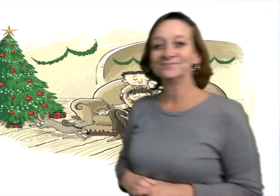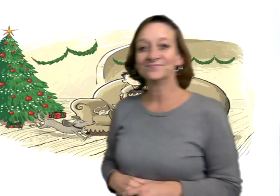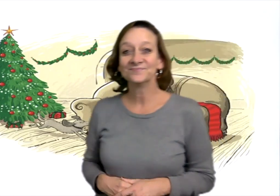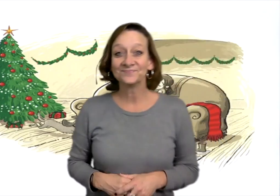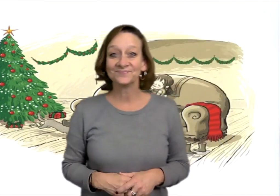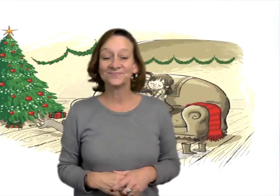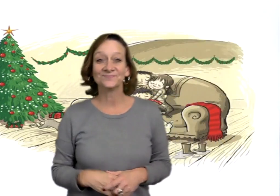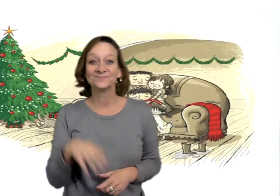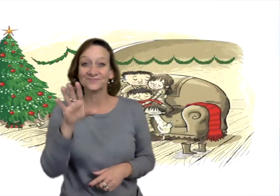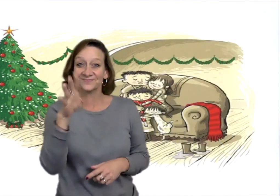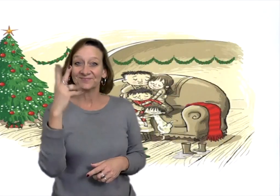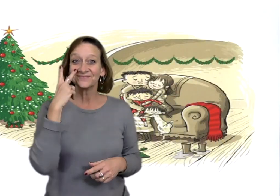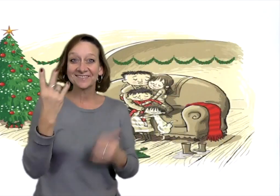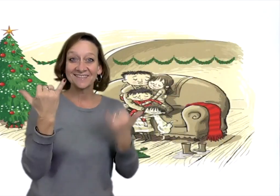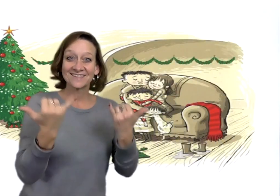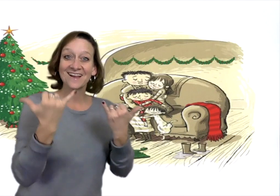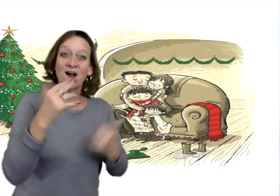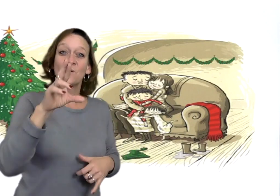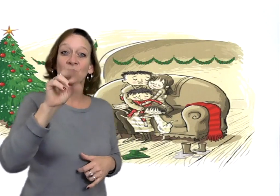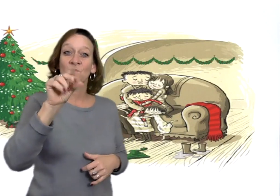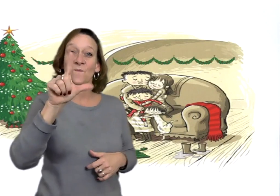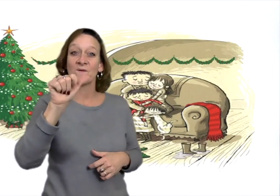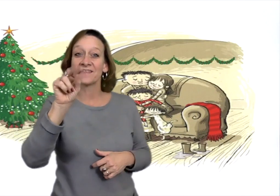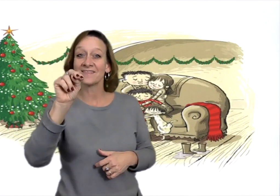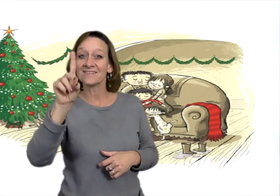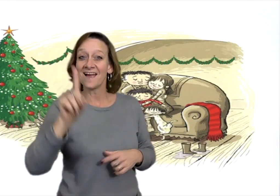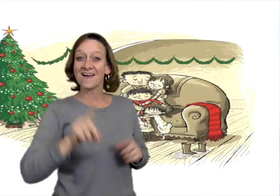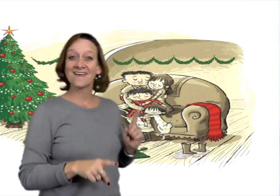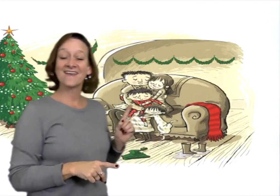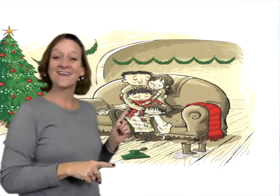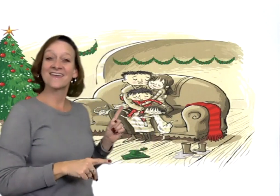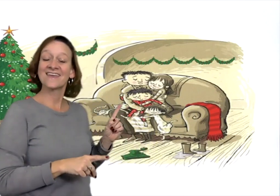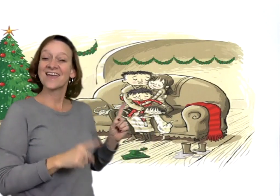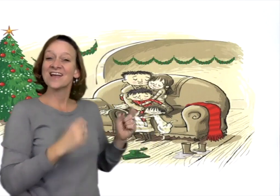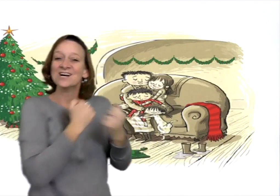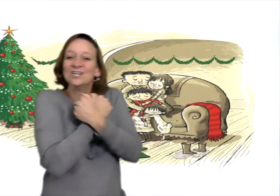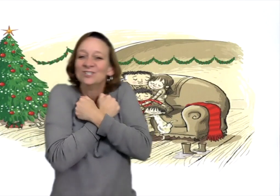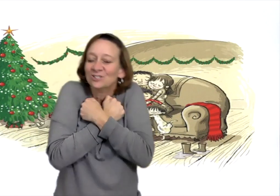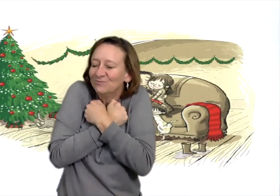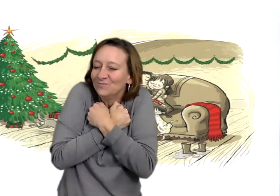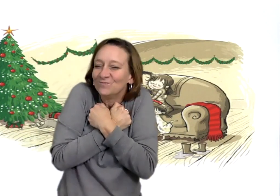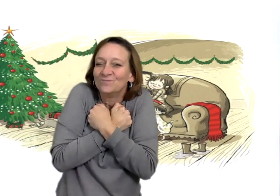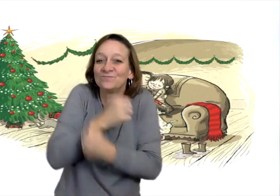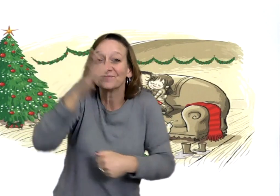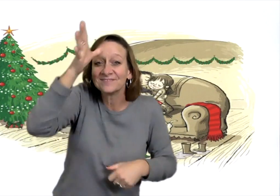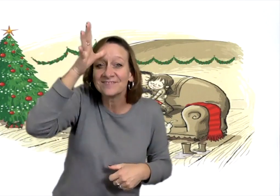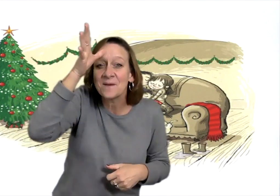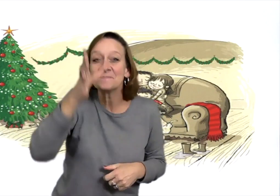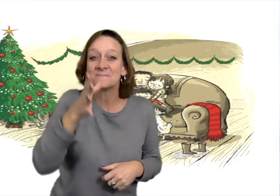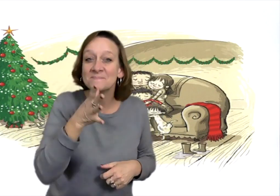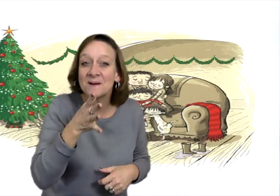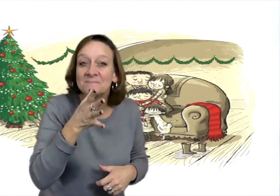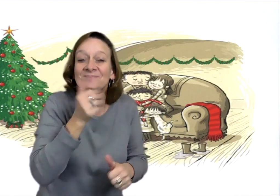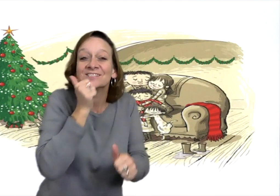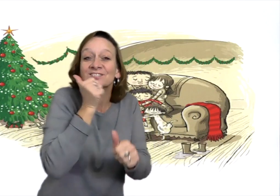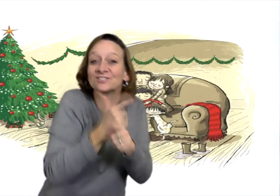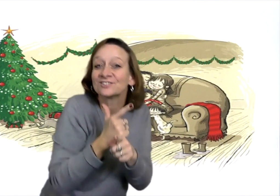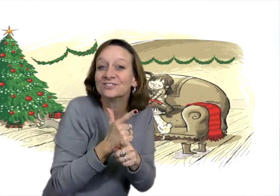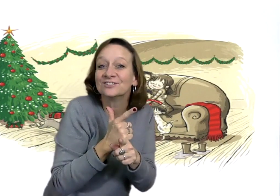You see now, Roland with his family, hugging them tightly, his mother, his father,